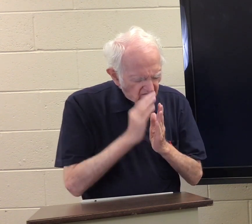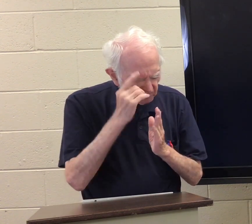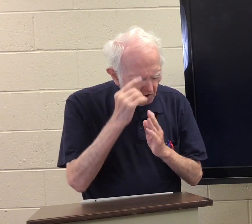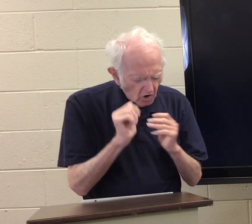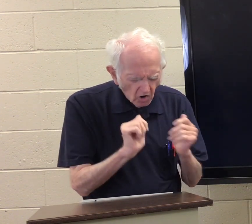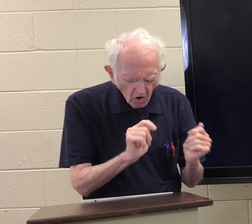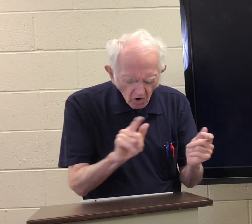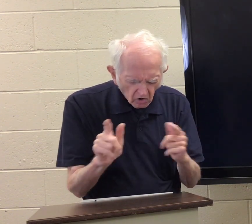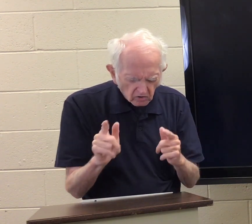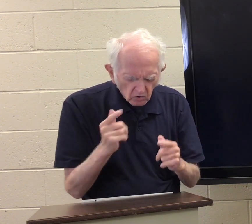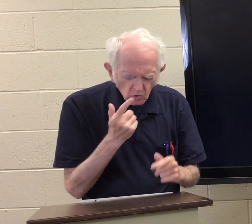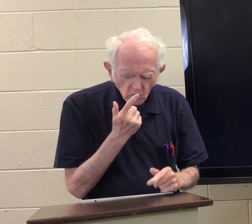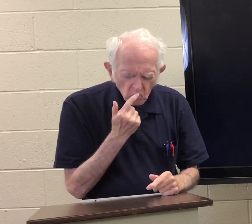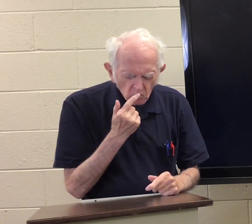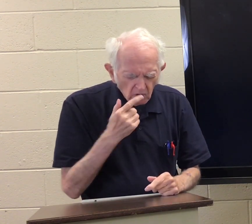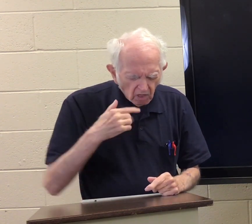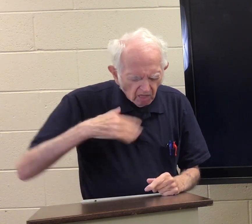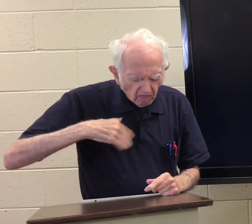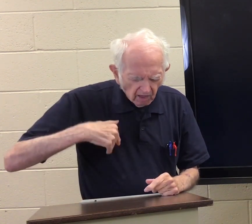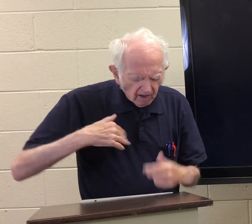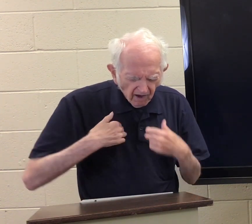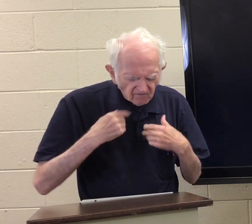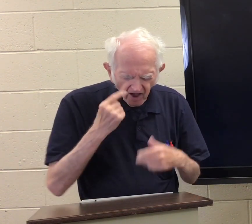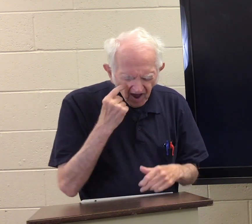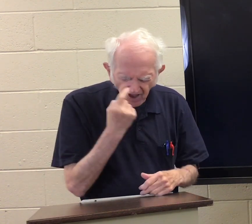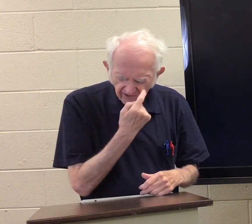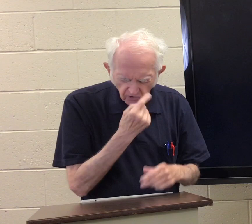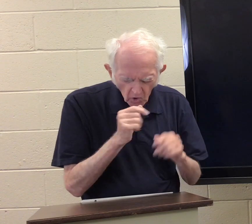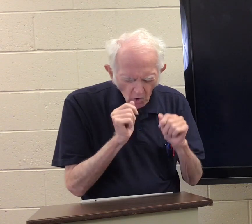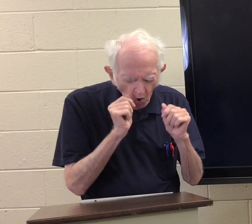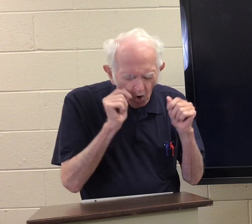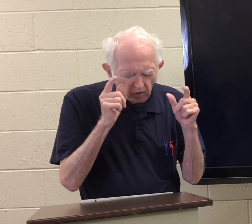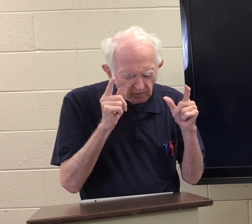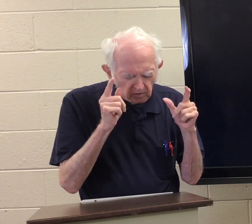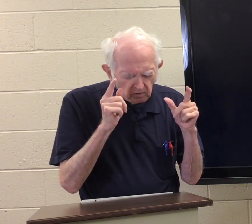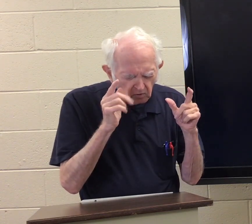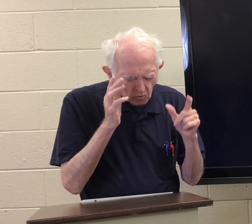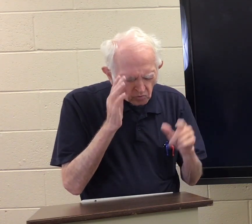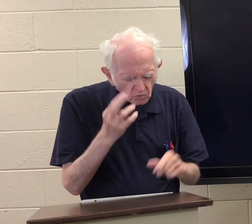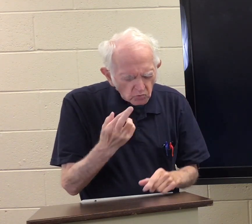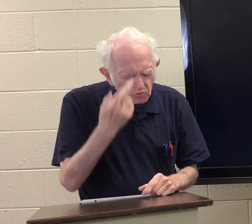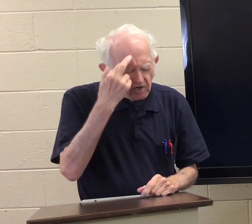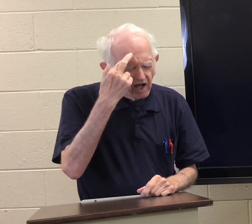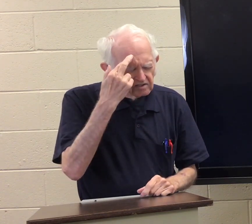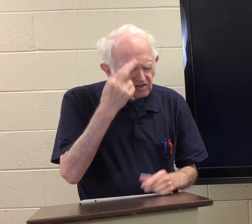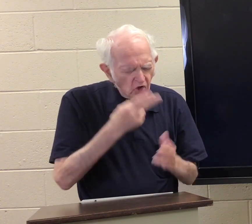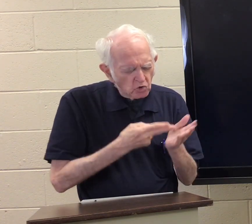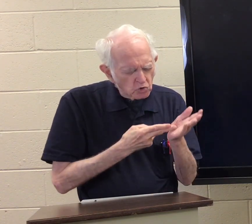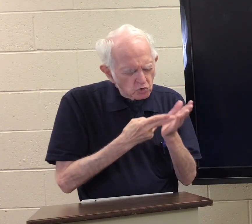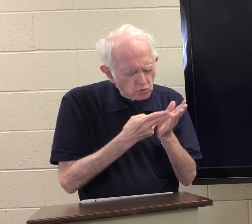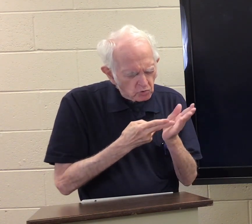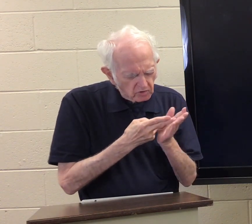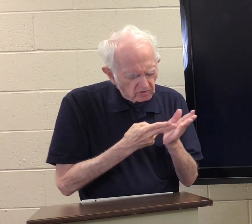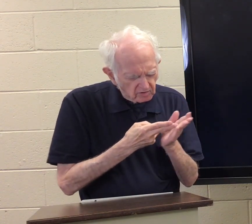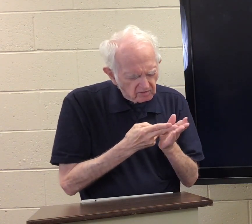We pray for all. Who haven't yet had their eyes opened. And they will realize the truth.